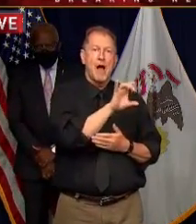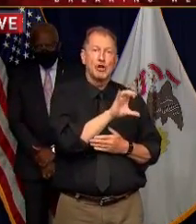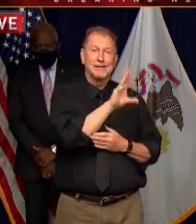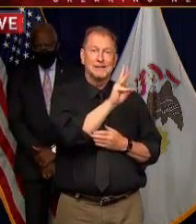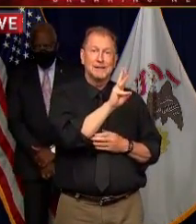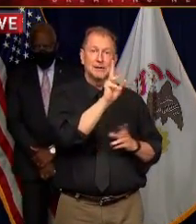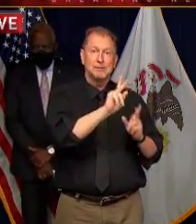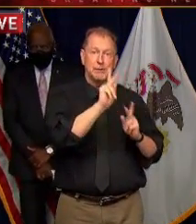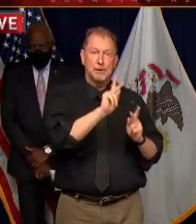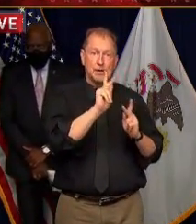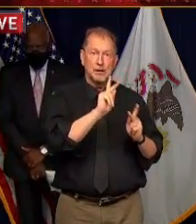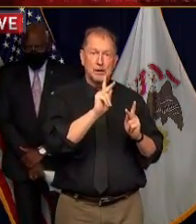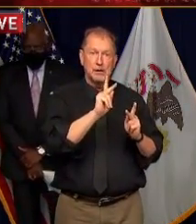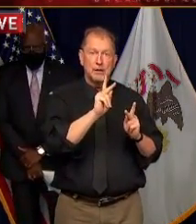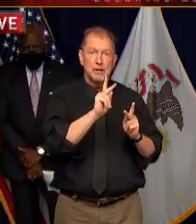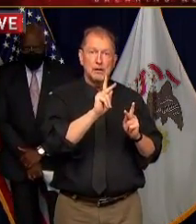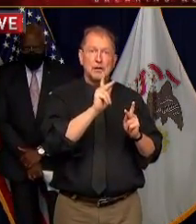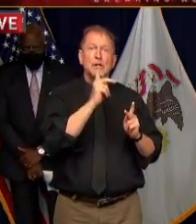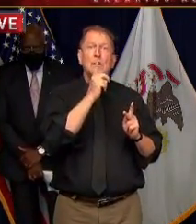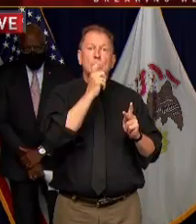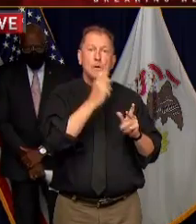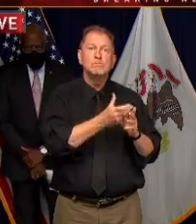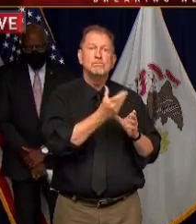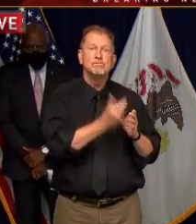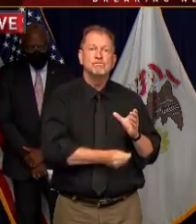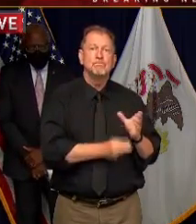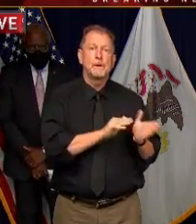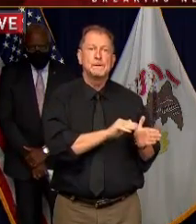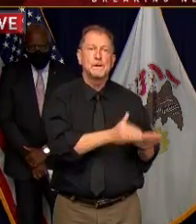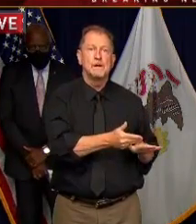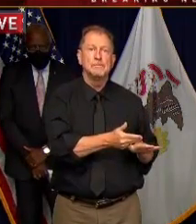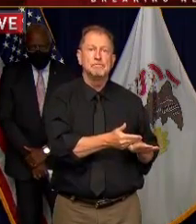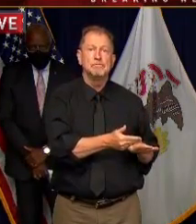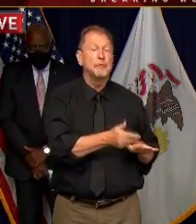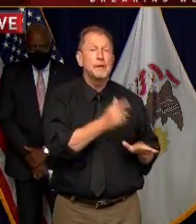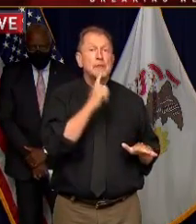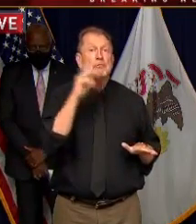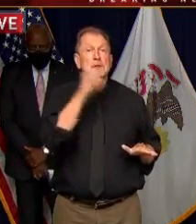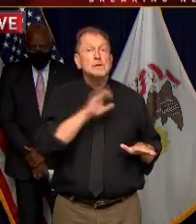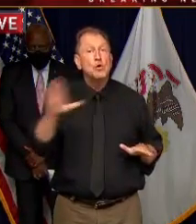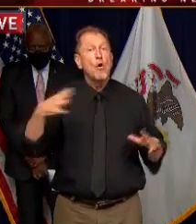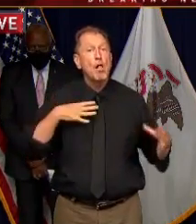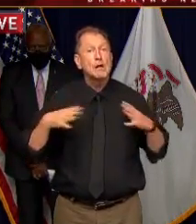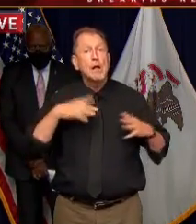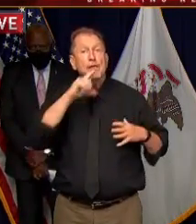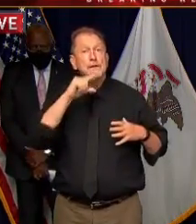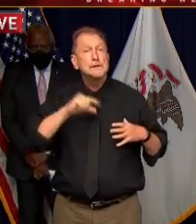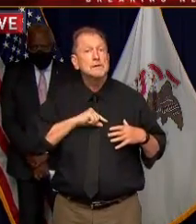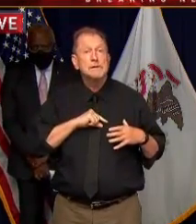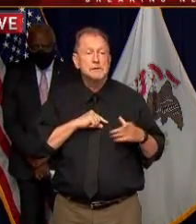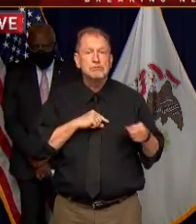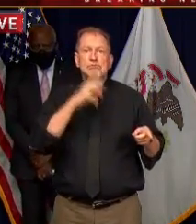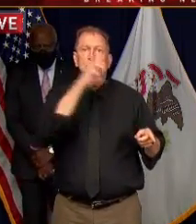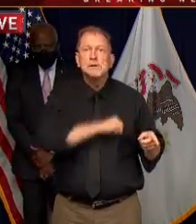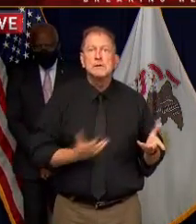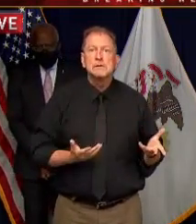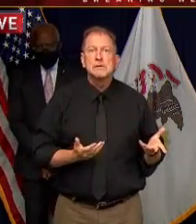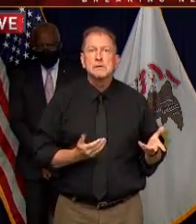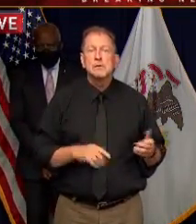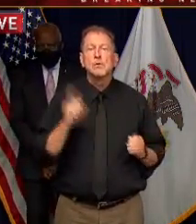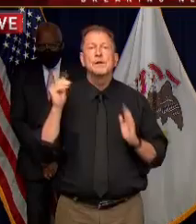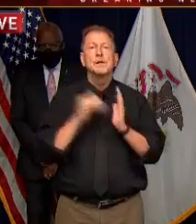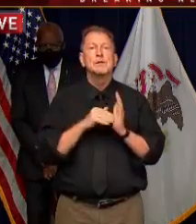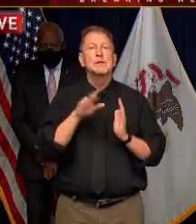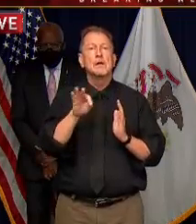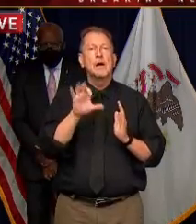who will not be at Thanksgiving dinner this year 1519 people in Illinois were